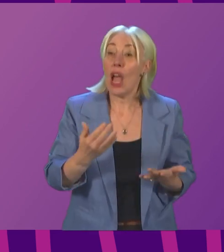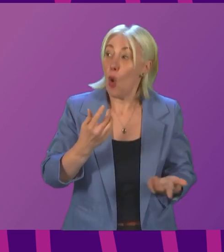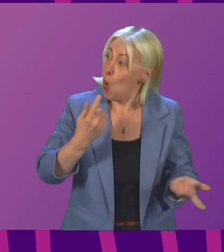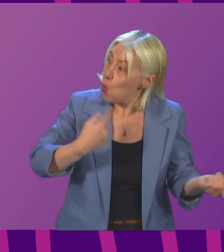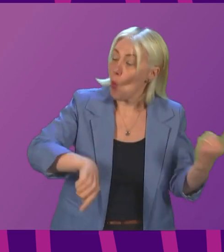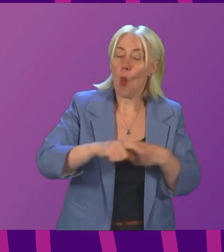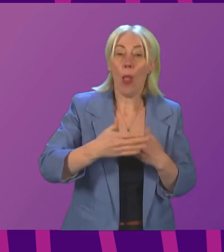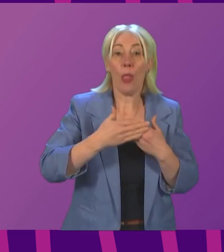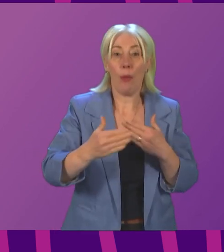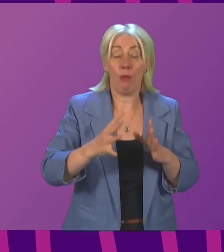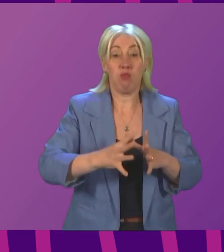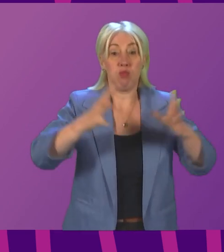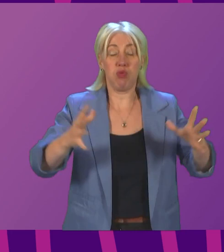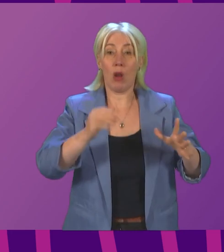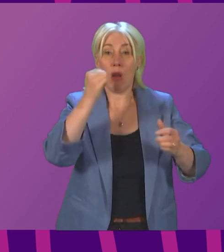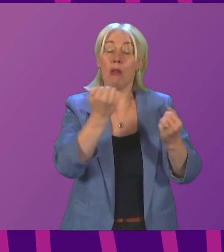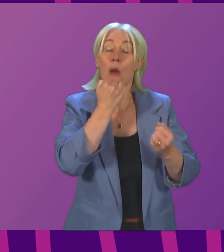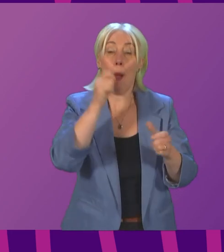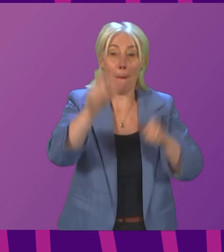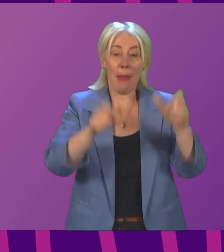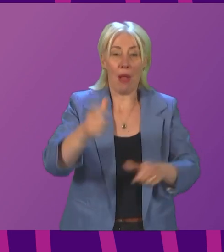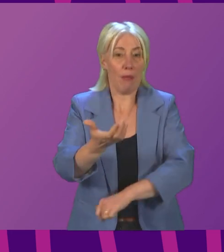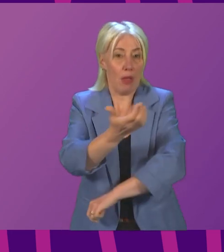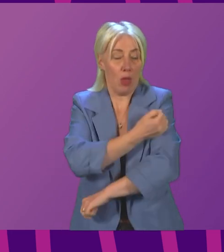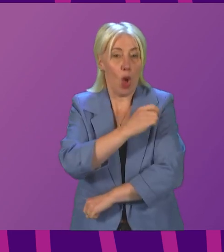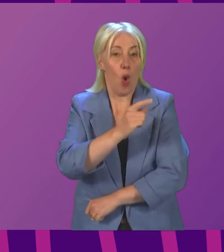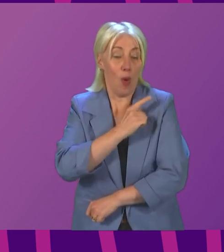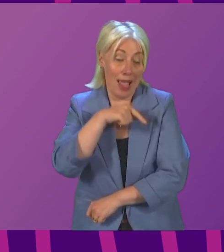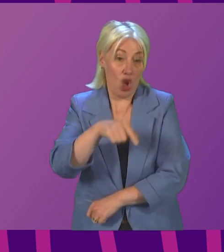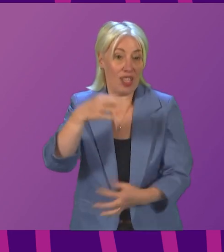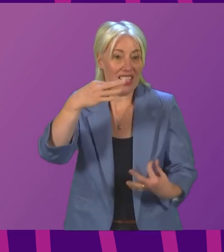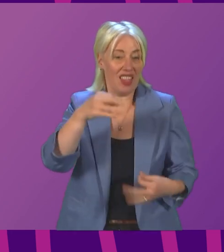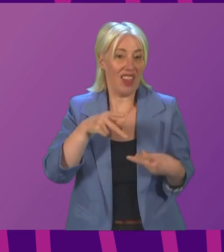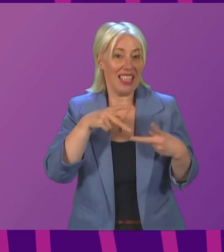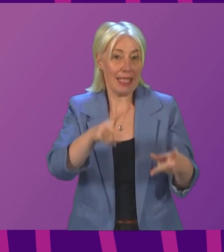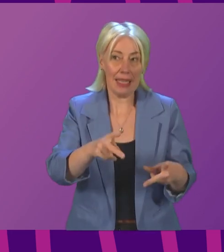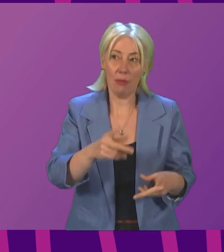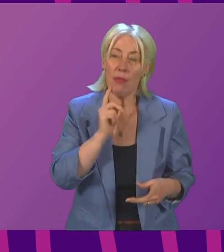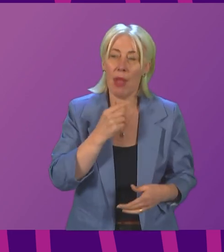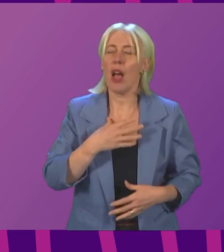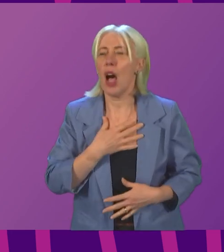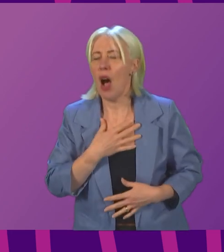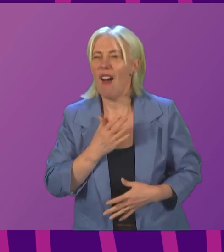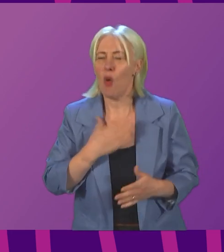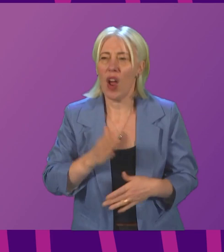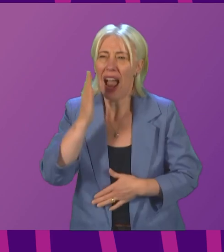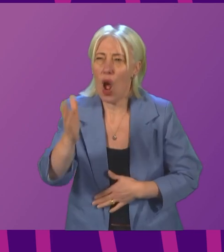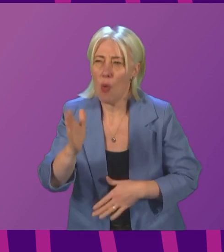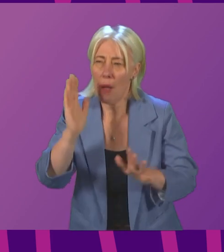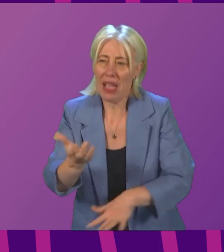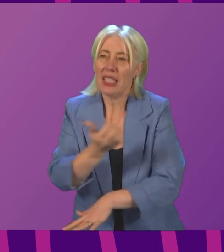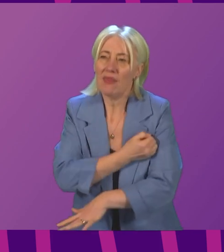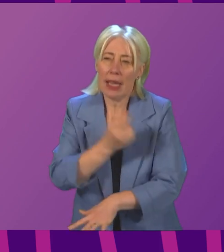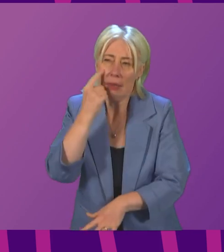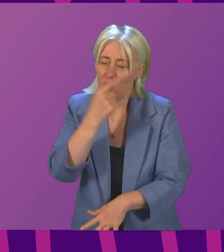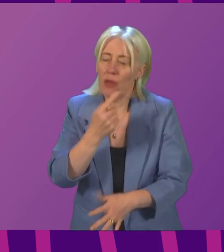vaccinated part of the UK is that at least in part our vaccine certification scheme has helped to drive vaccine uptake. Now, there comes